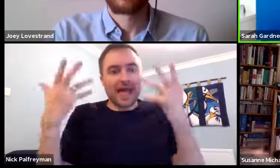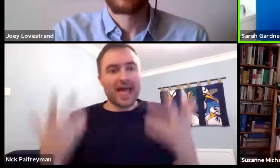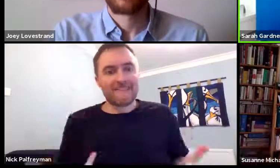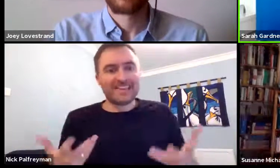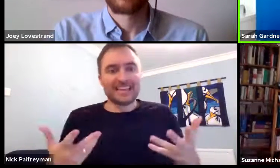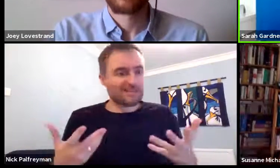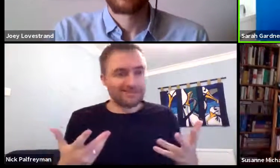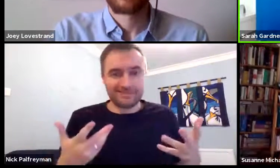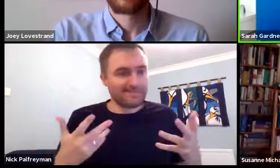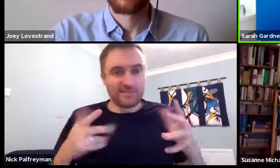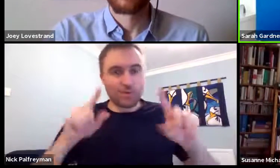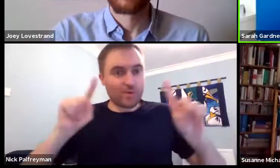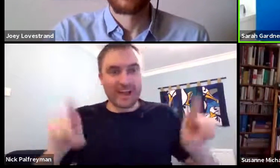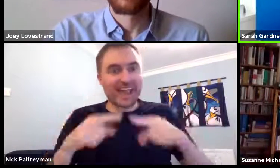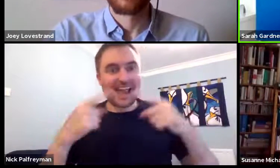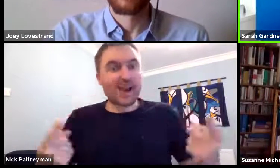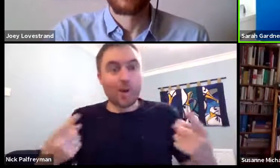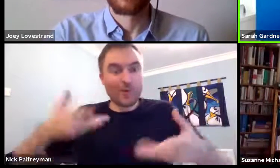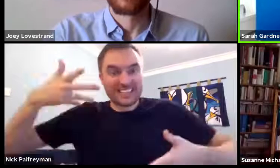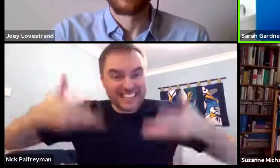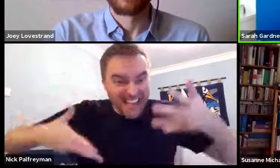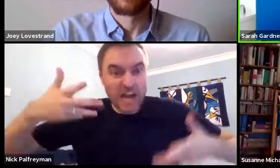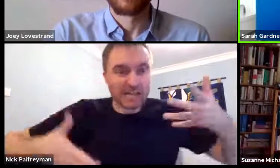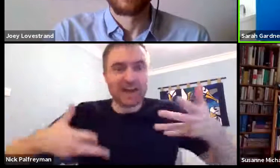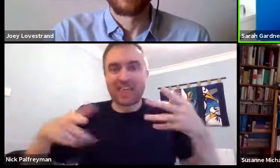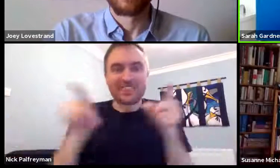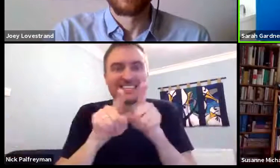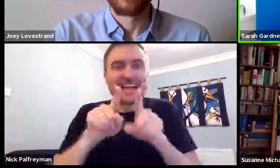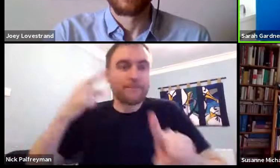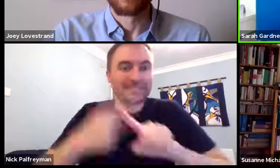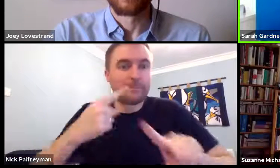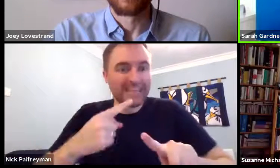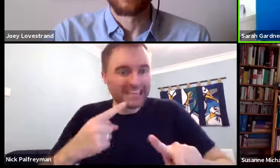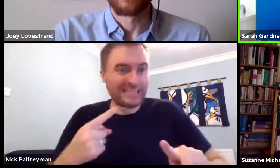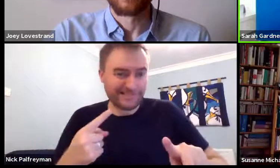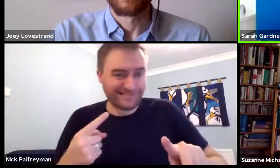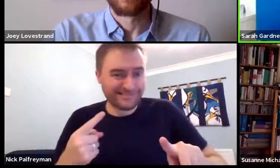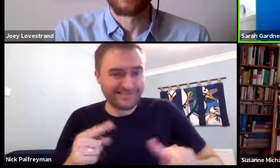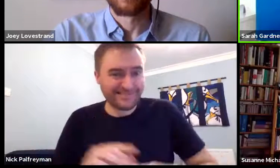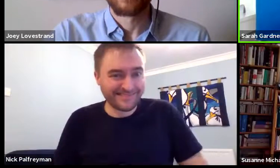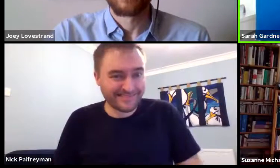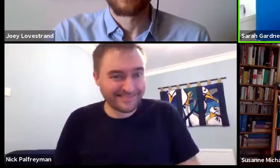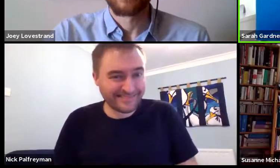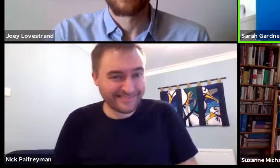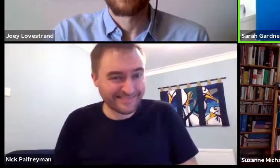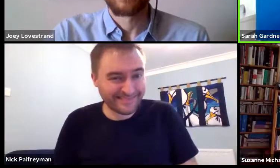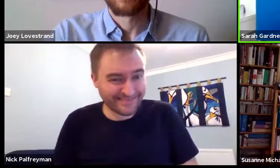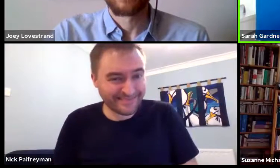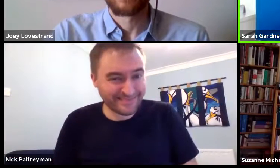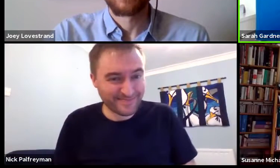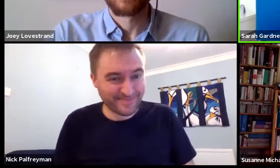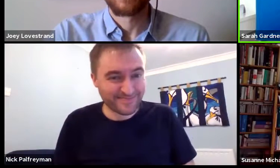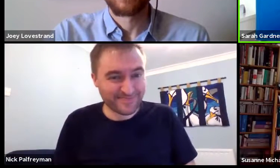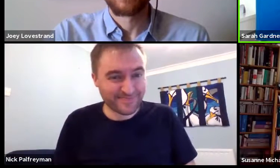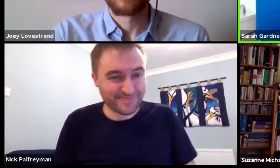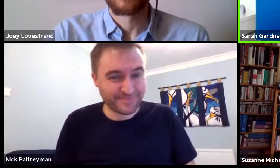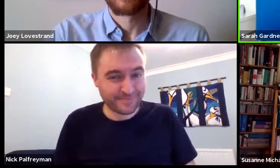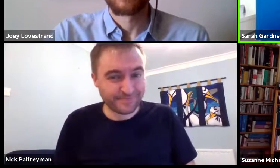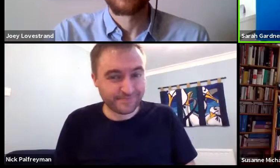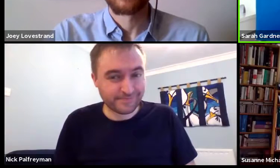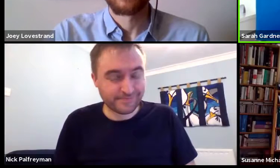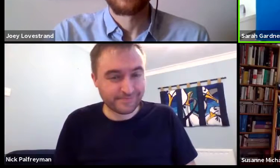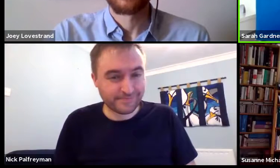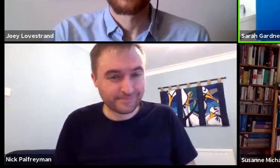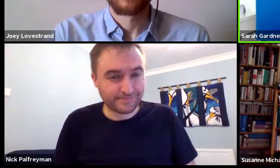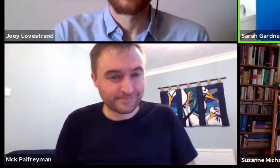it would become very heavy and impossible to sign. And also you wouldn't have the speed that you